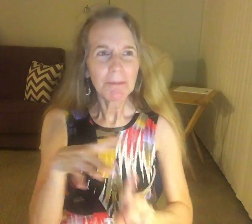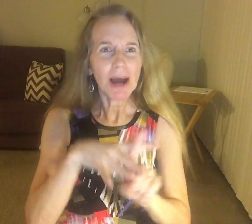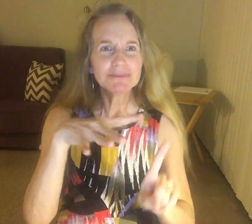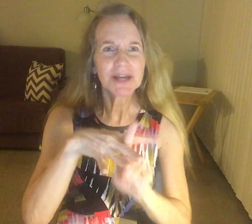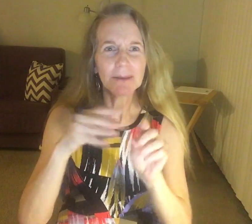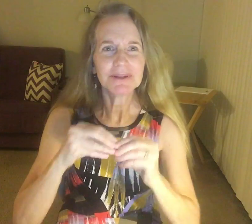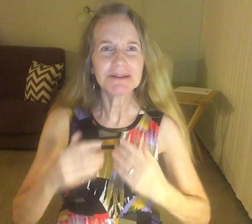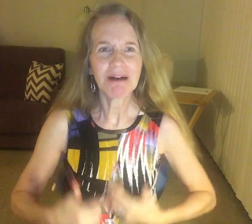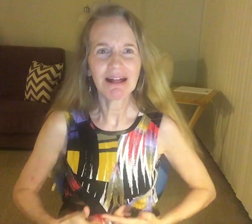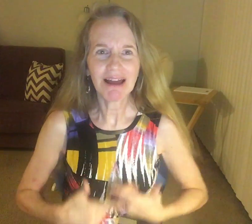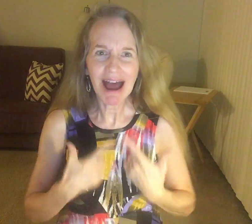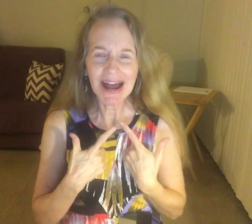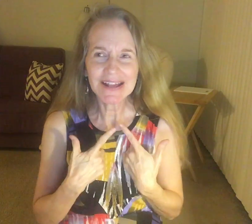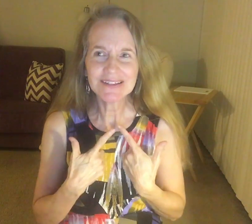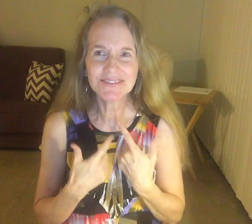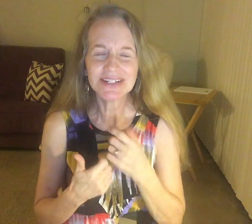Pops up in my life.